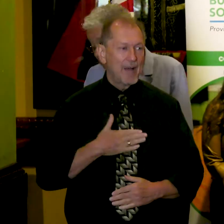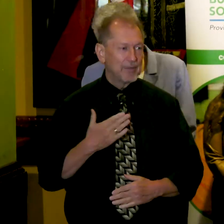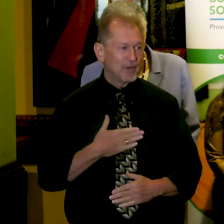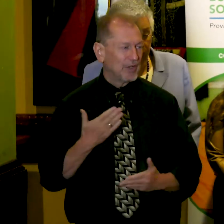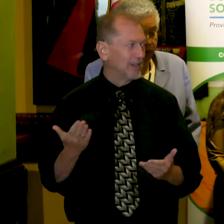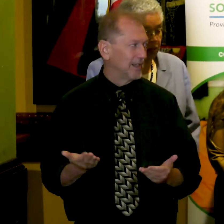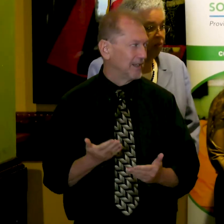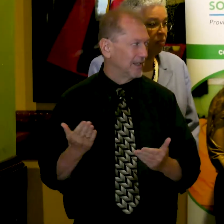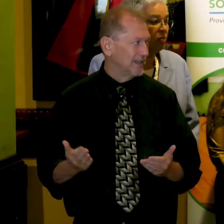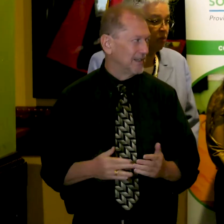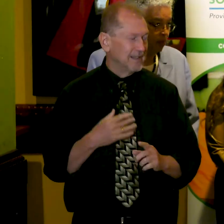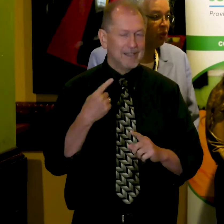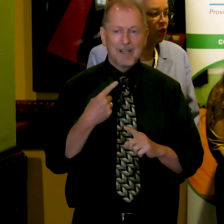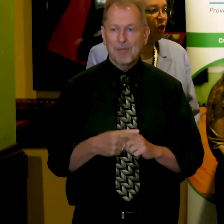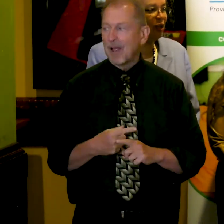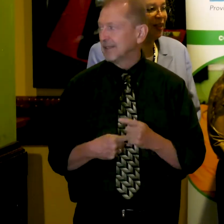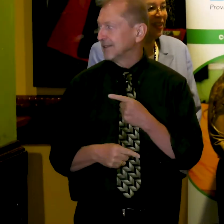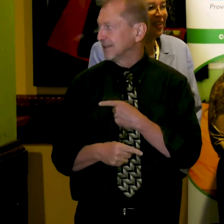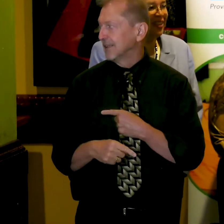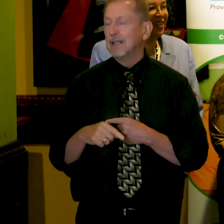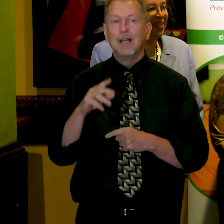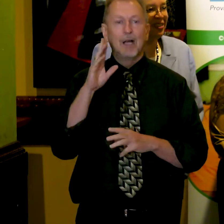President. Thank you for coming around again.